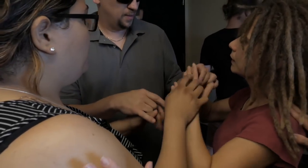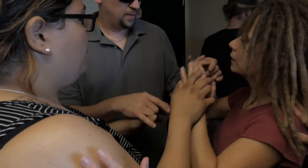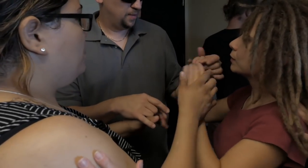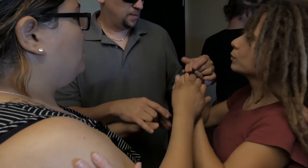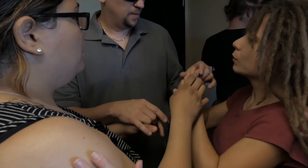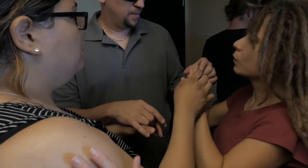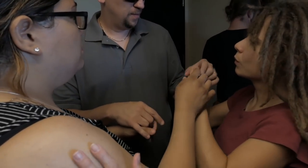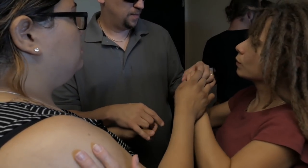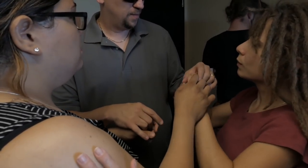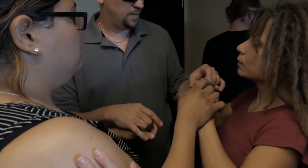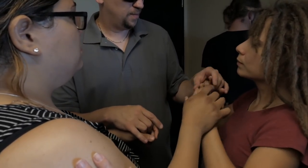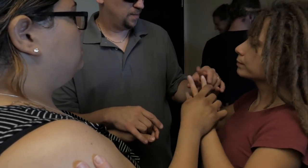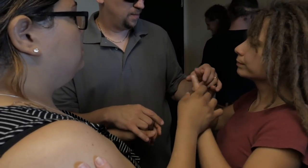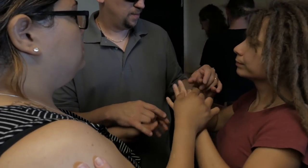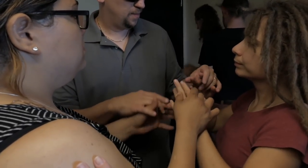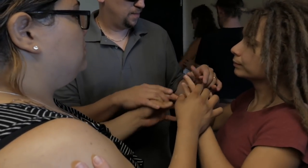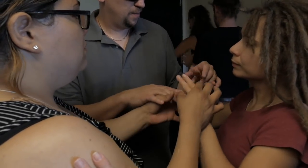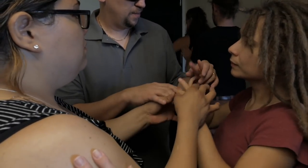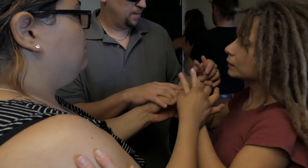You can feel what's happening better.